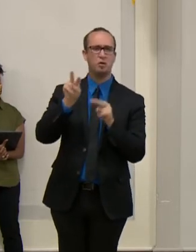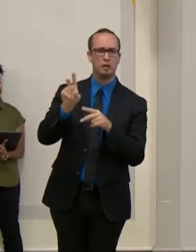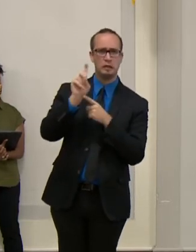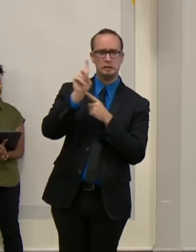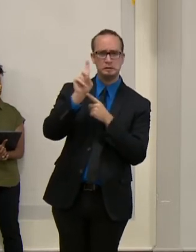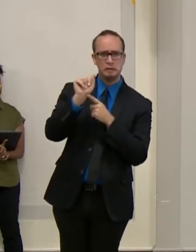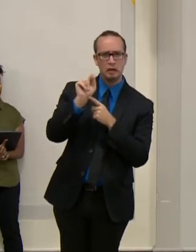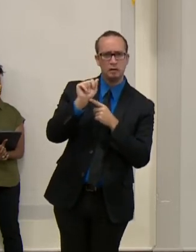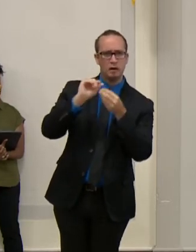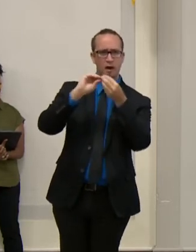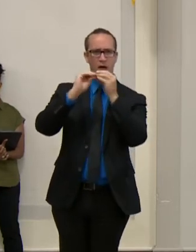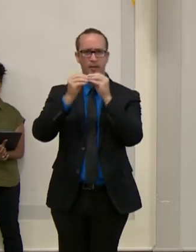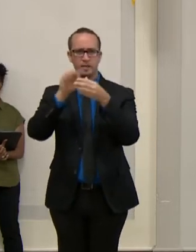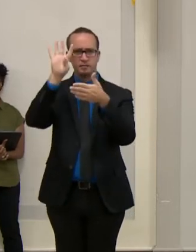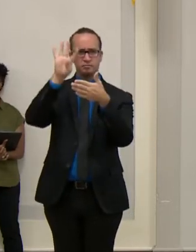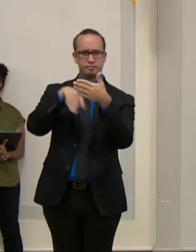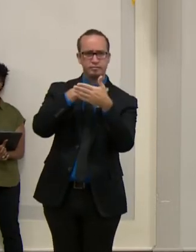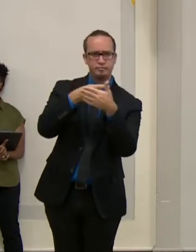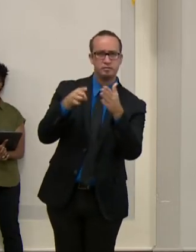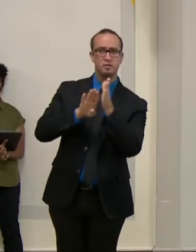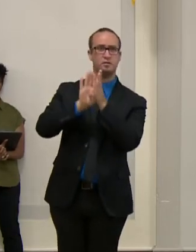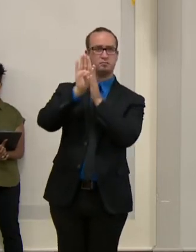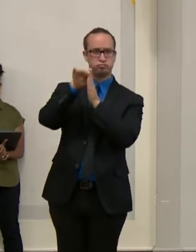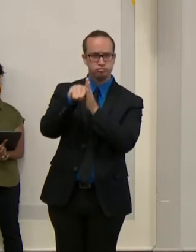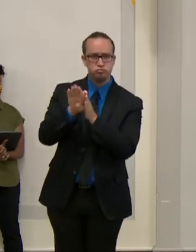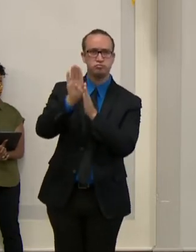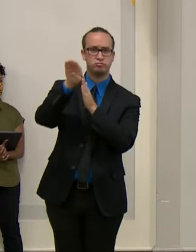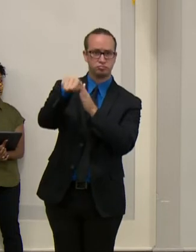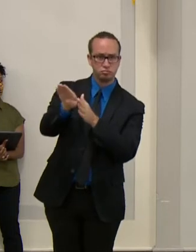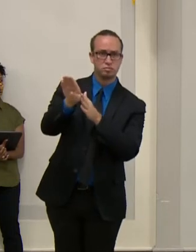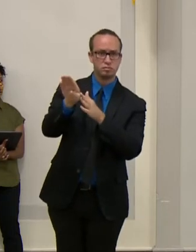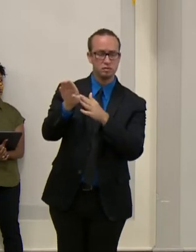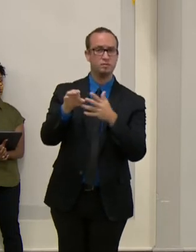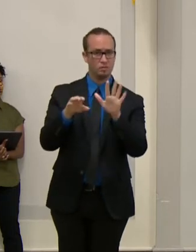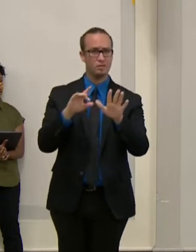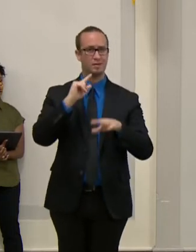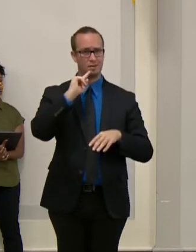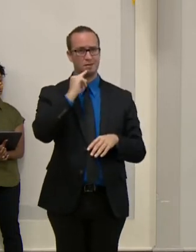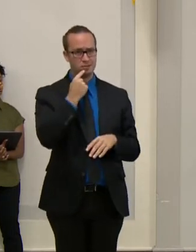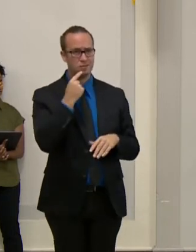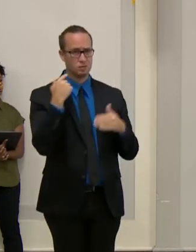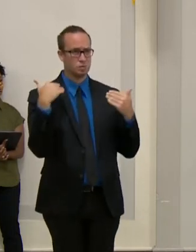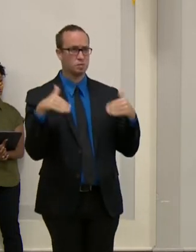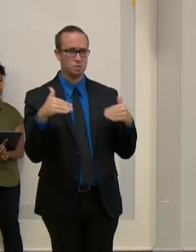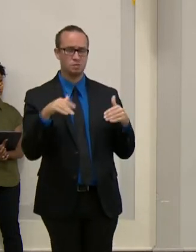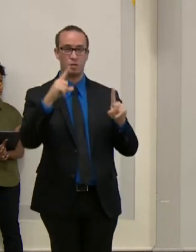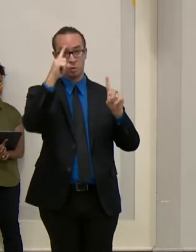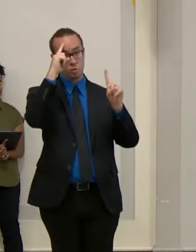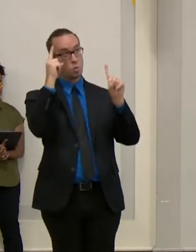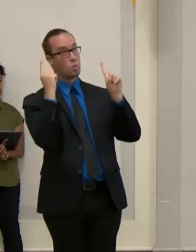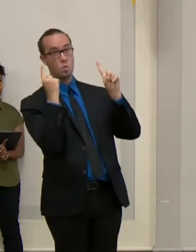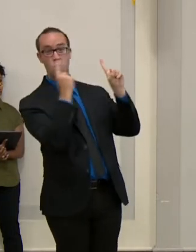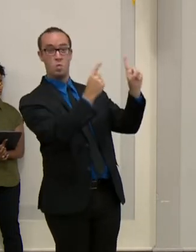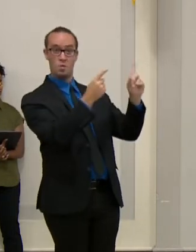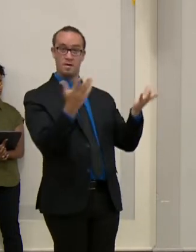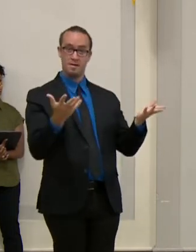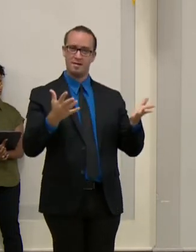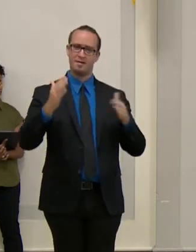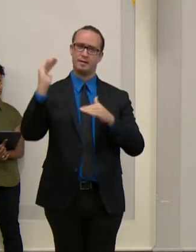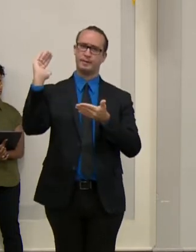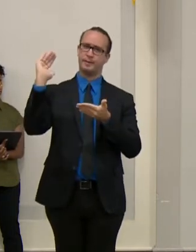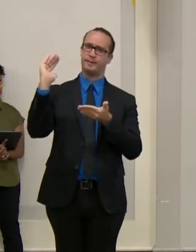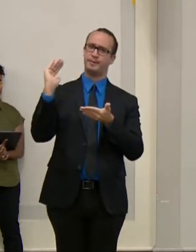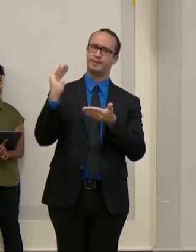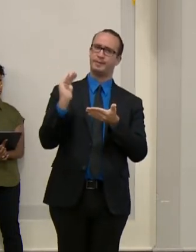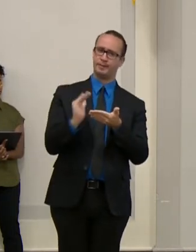everyone and I mean everyone to take this serious to drive down our numbers. Like the U.S. Surgeon General said when he was here, everyone needed